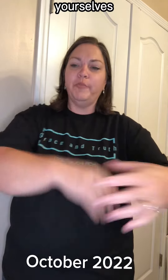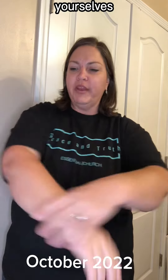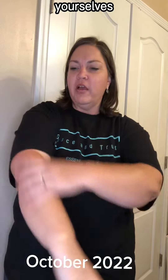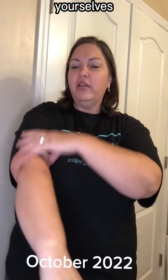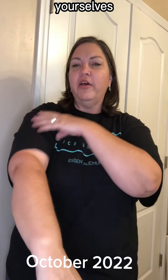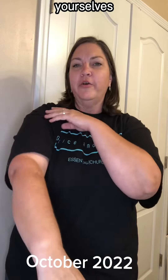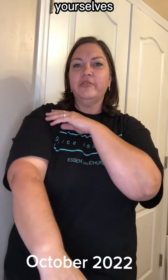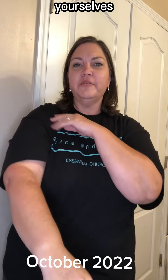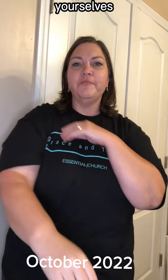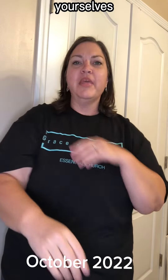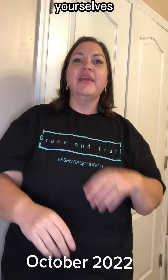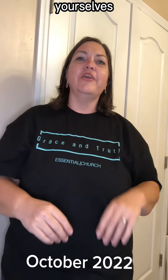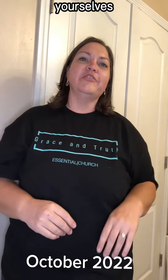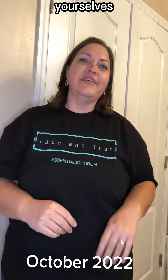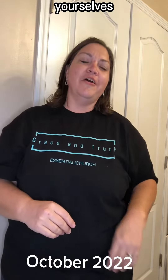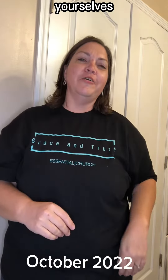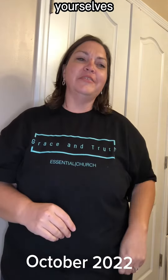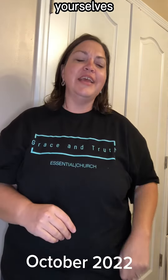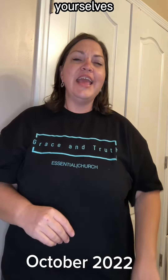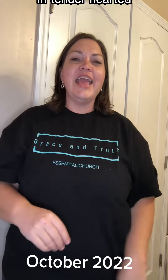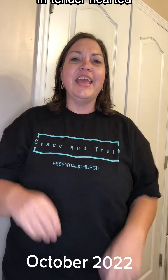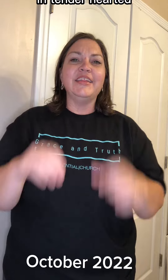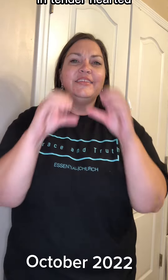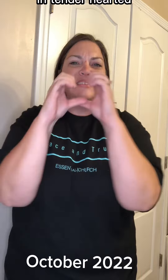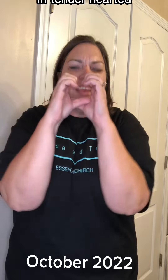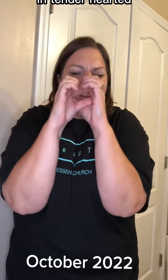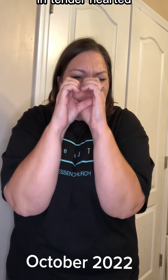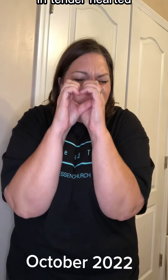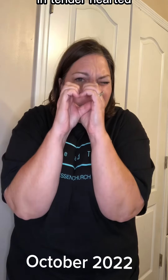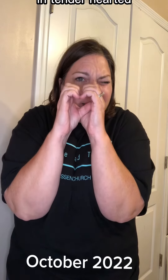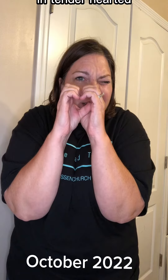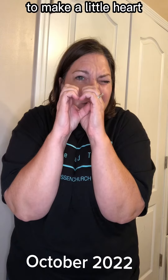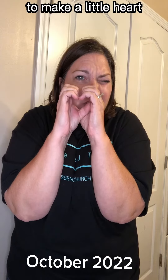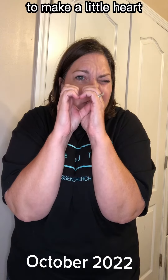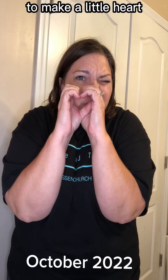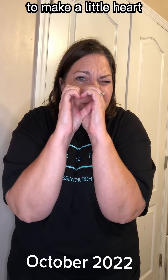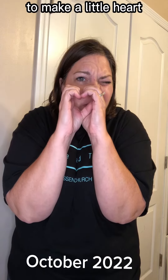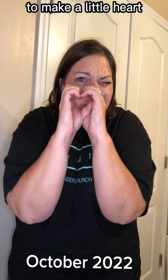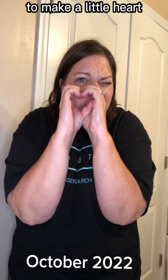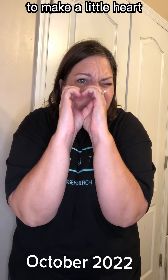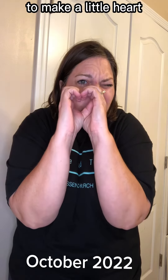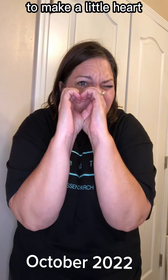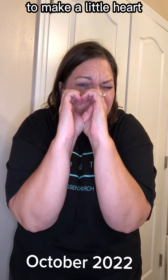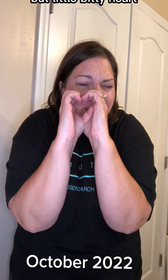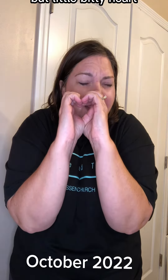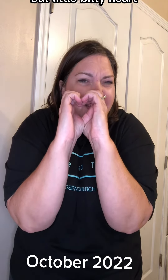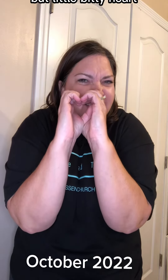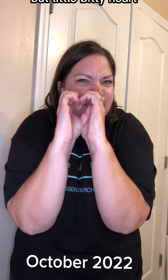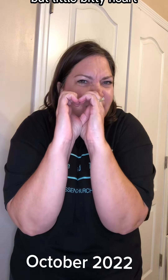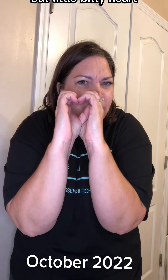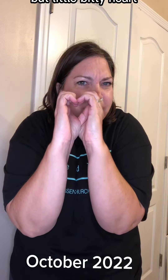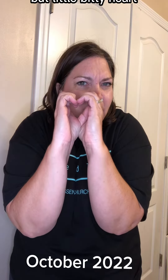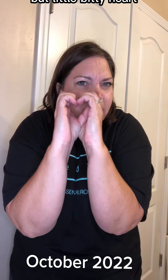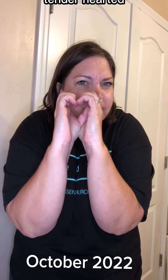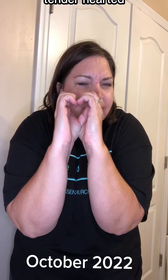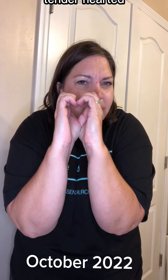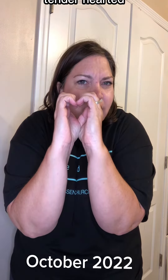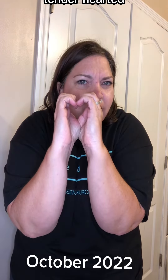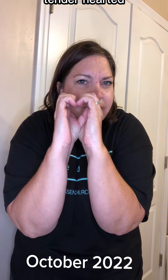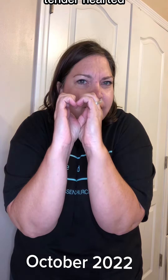we're putting on clothes, yourselves, and tender-hearted, and it's really hard to make a little heart, but little bitty heart, tender-hearted